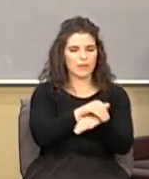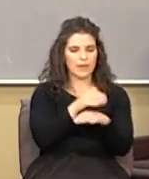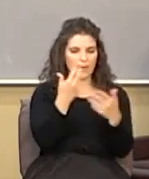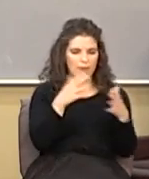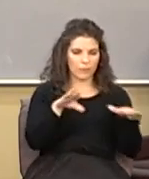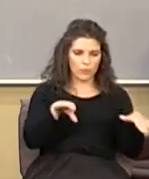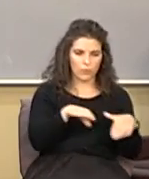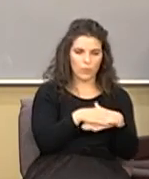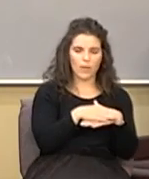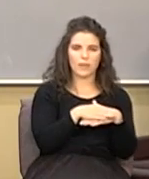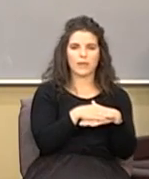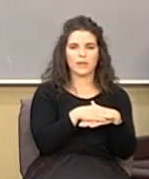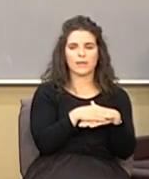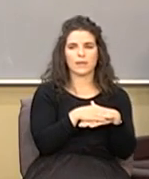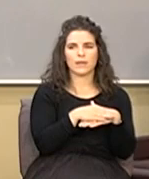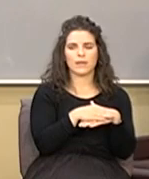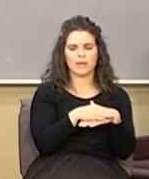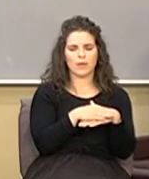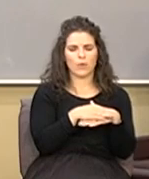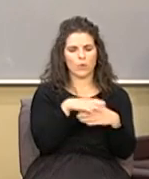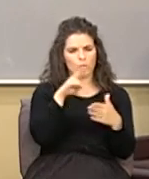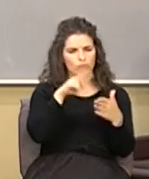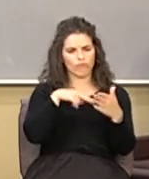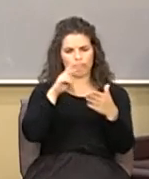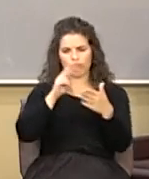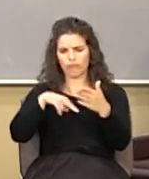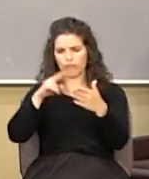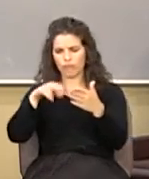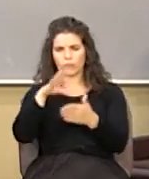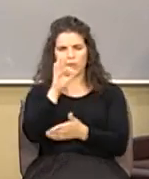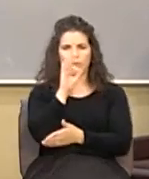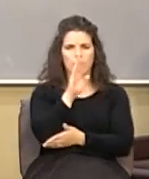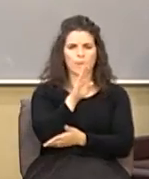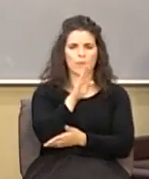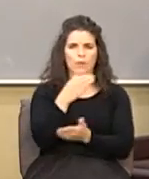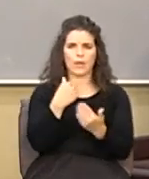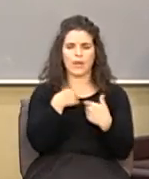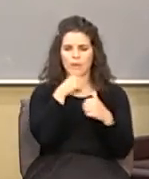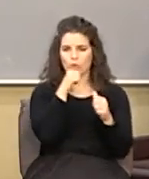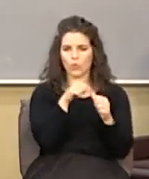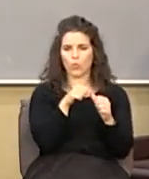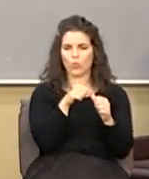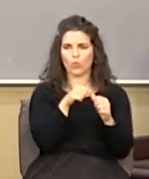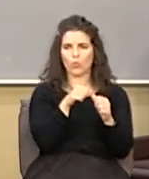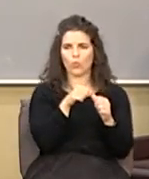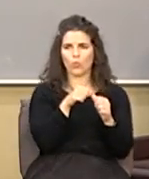the wedding and things I was I was looking on Facebook I got a little note